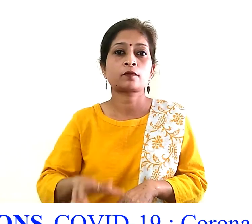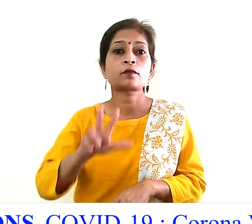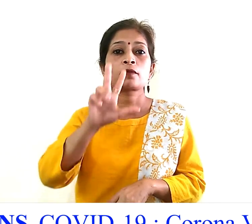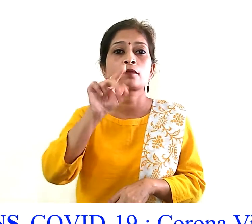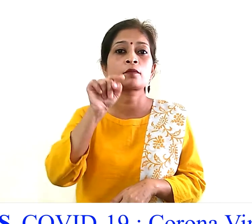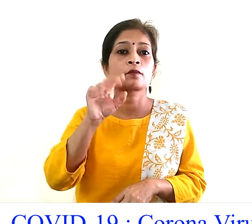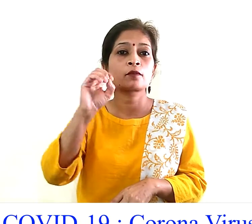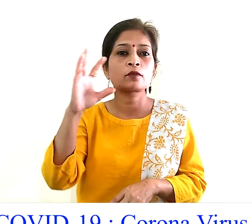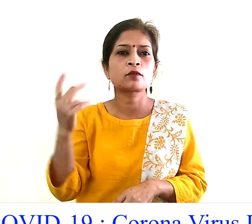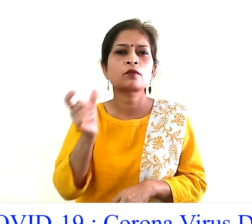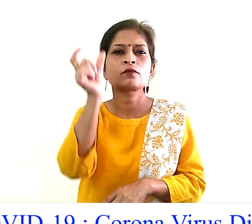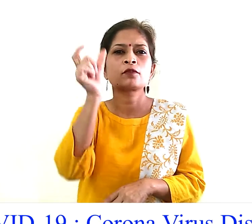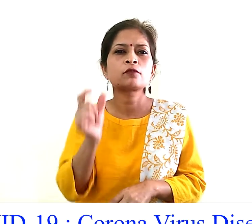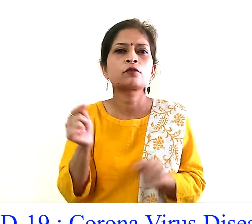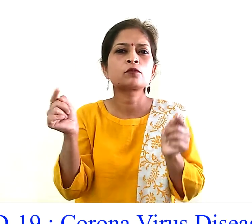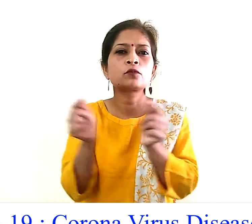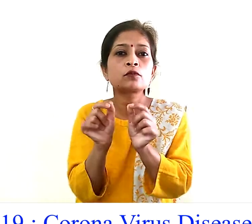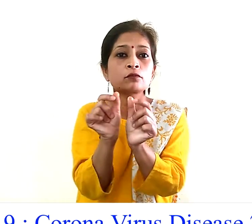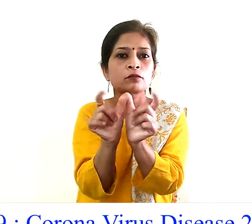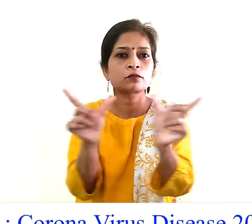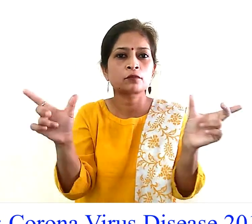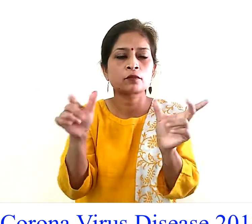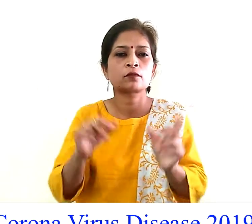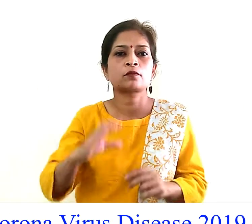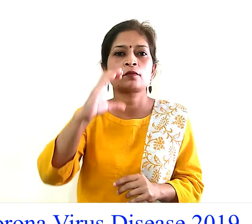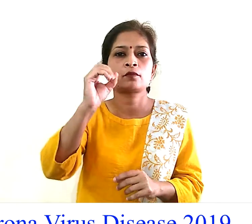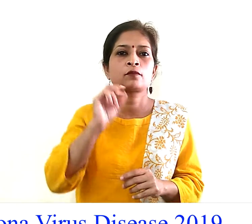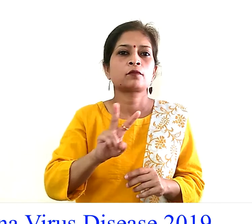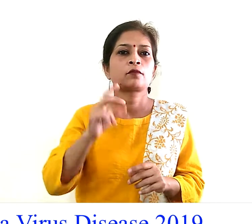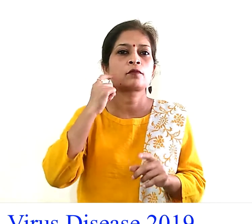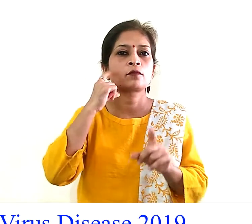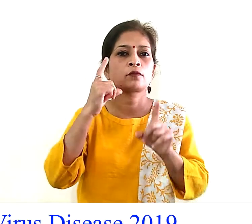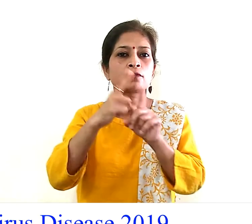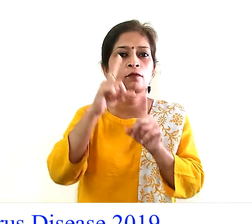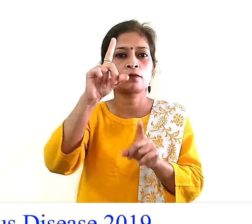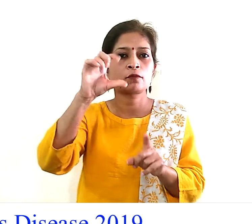abbreviations covid-19 coronavirus disease 2019